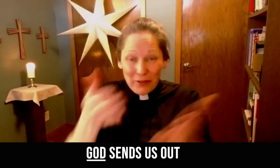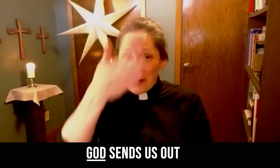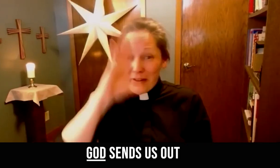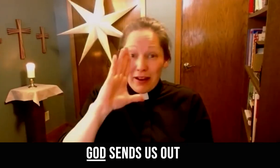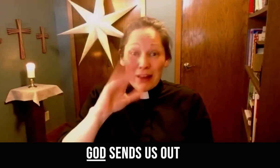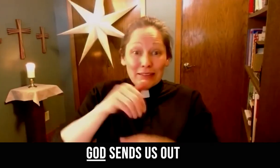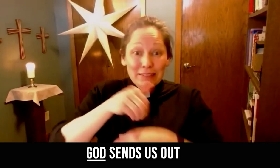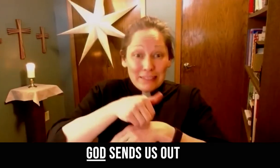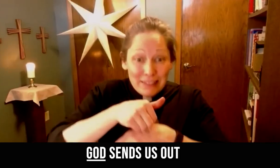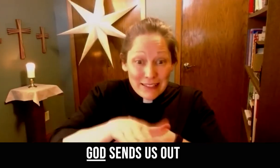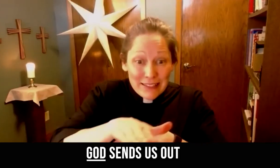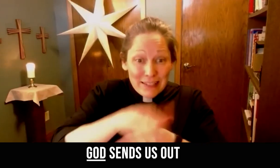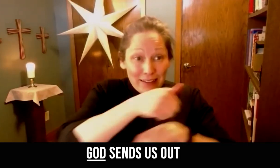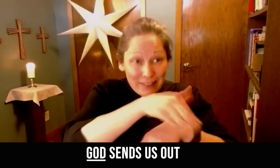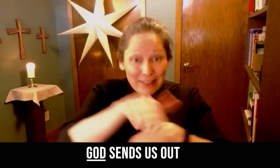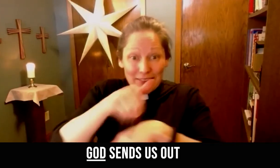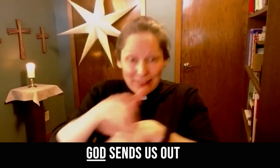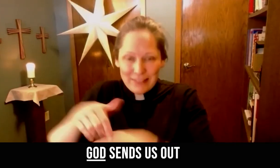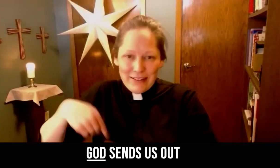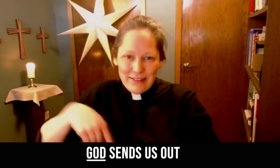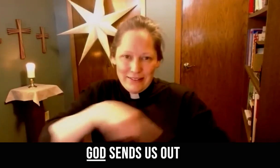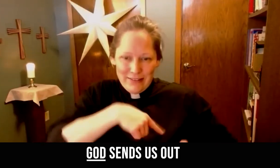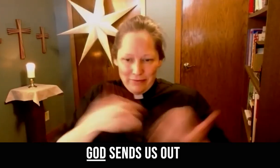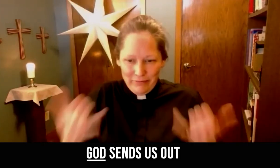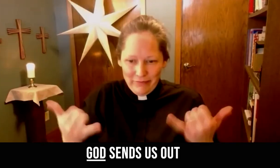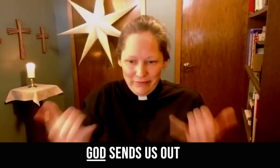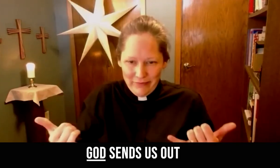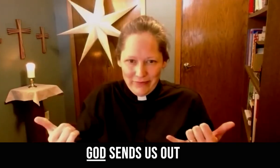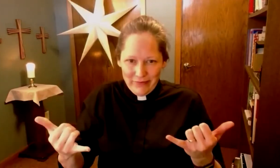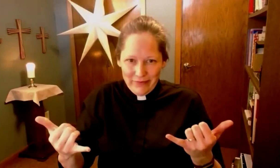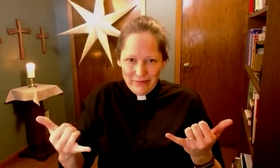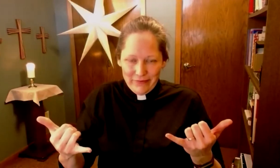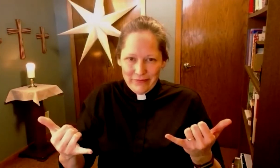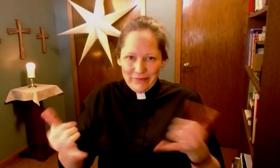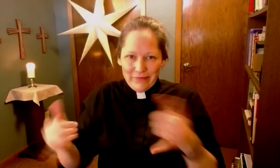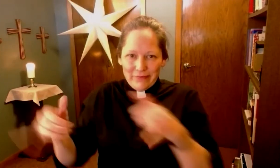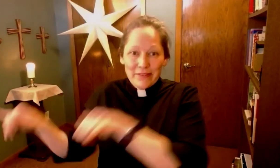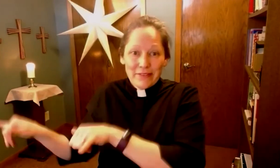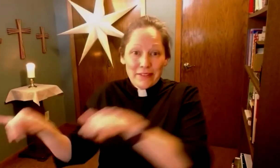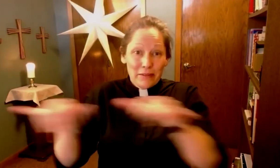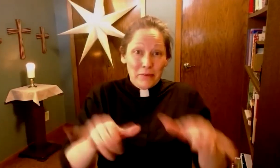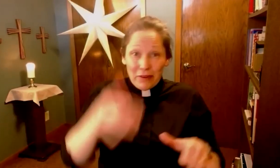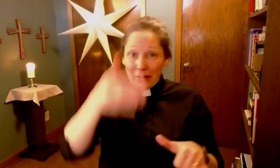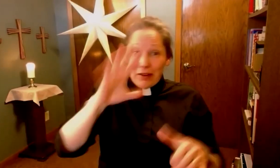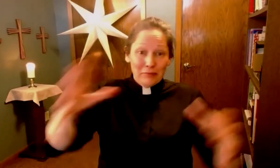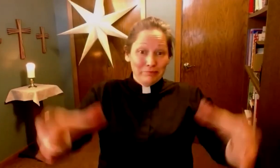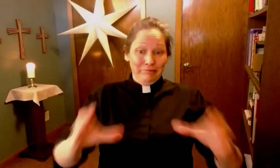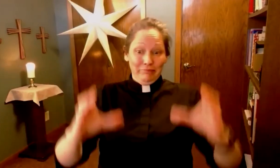very Thank You're Say gathers us together and God sends us from this place.